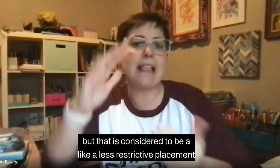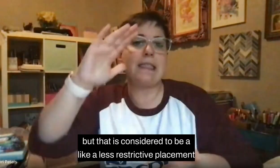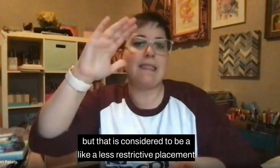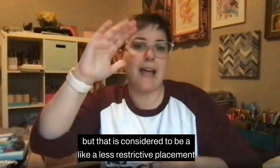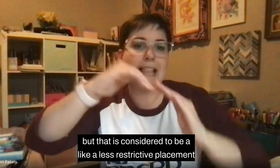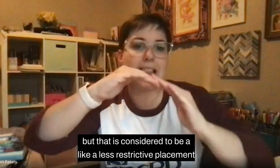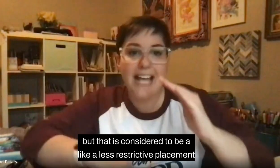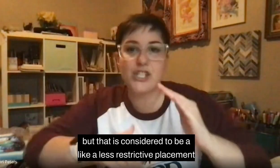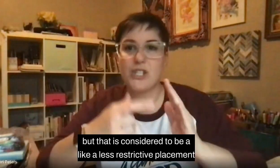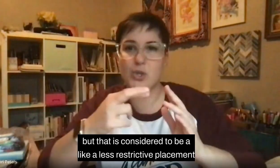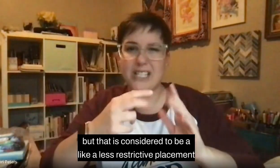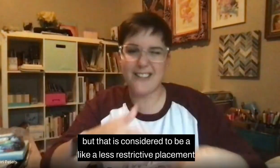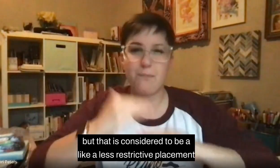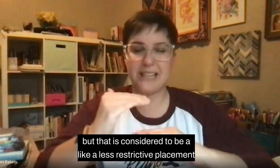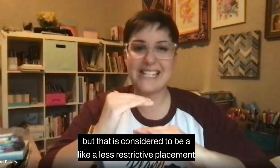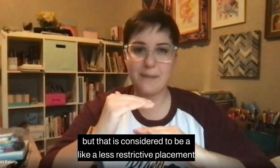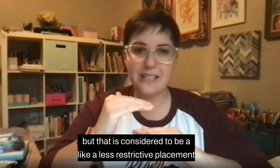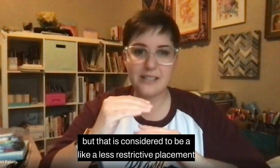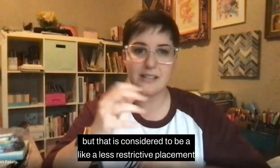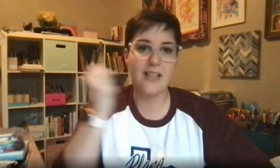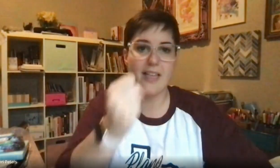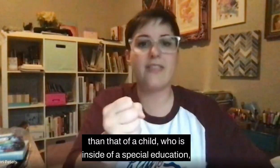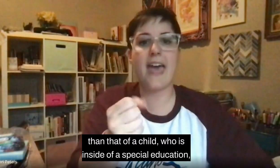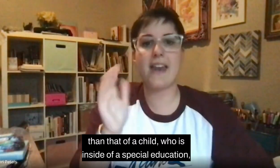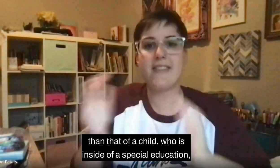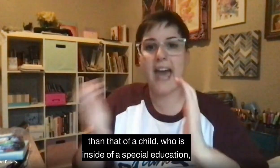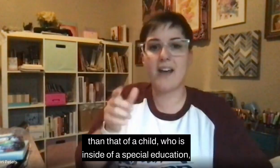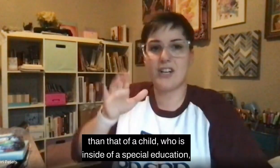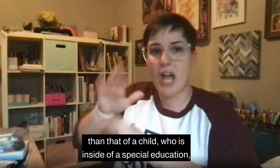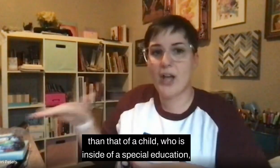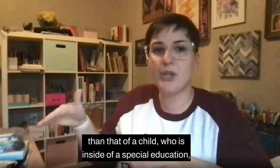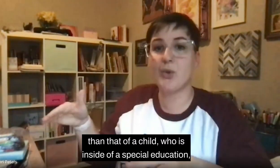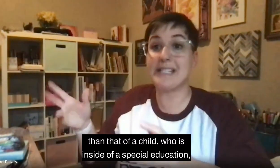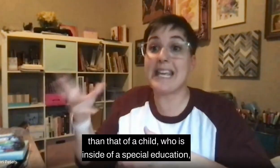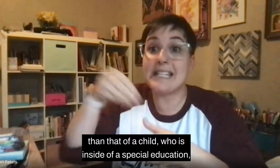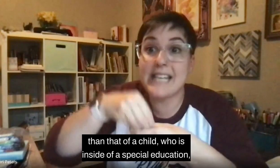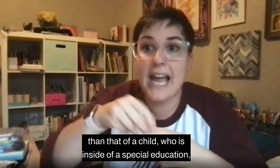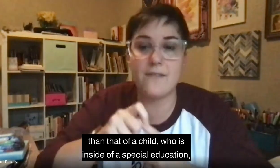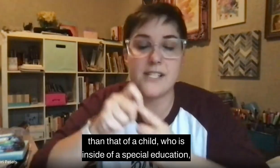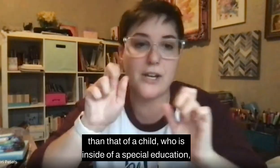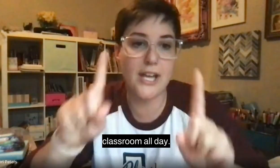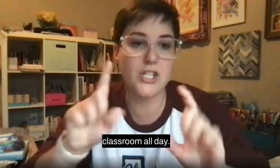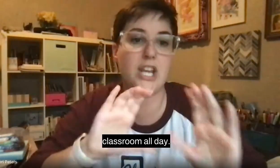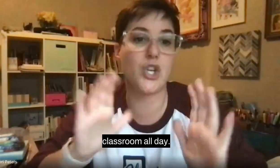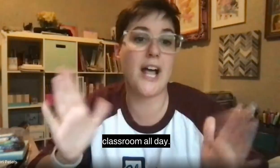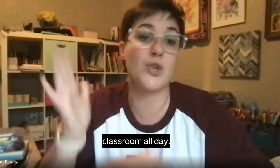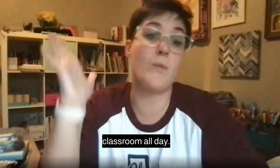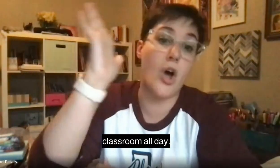less restrictive placement than that of a child who is inside of a special education classroom all